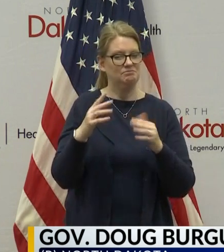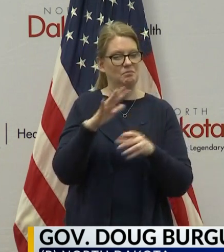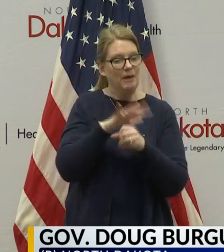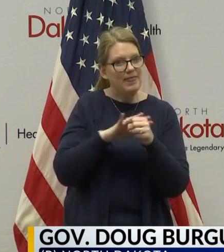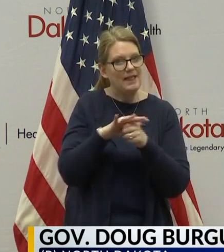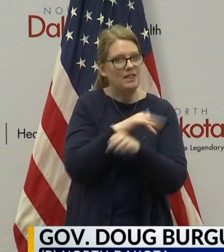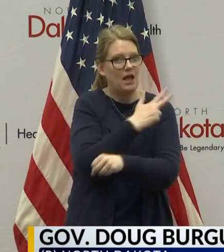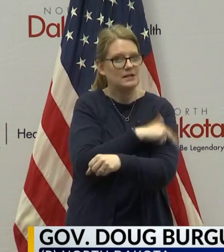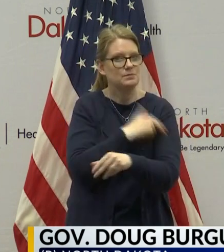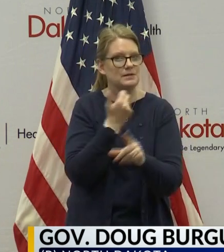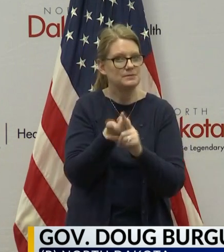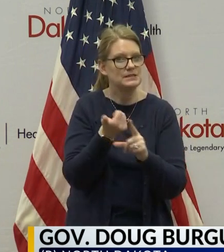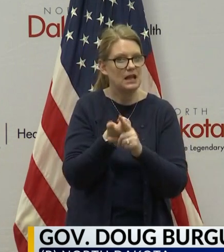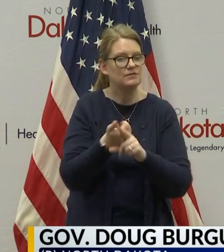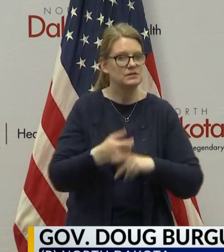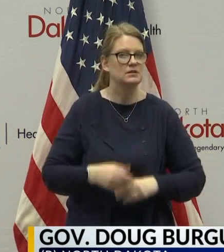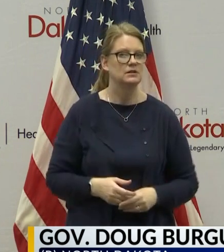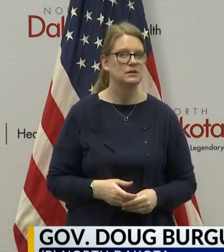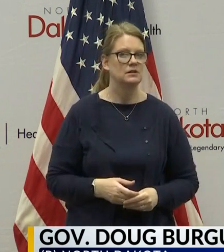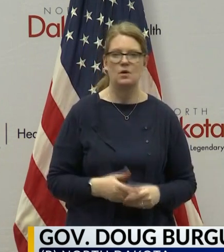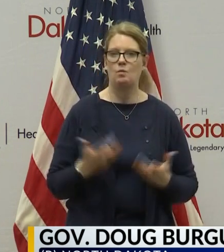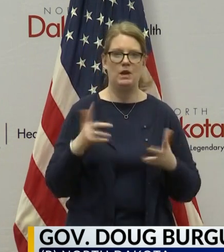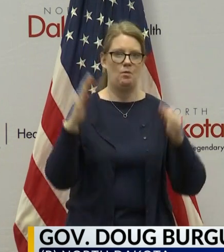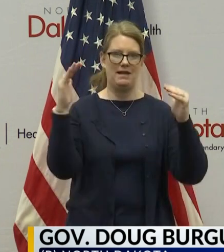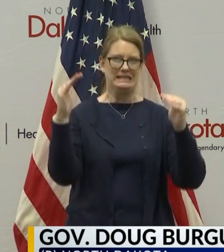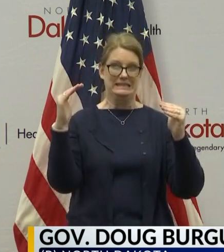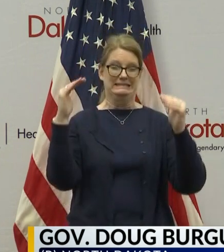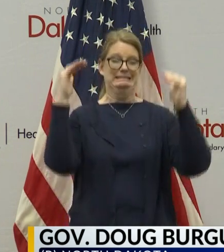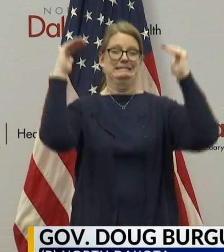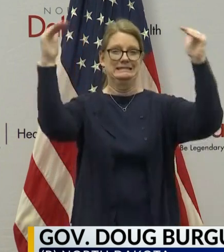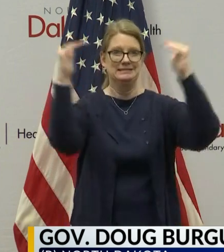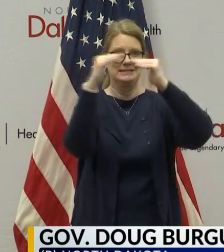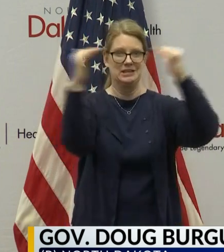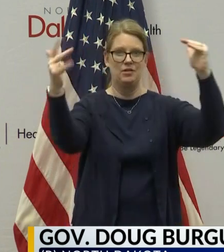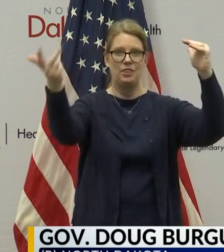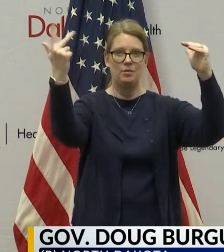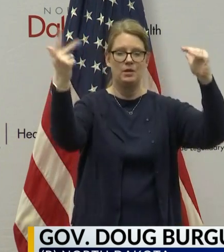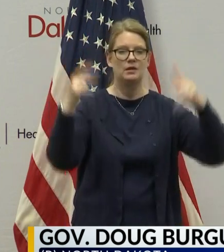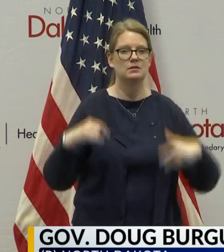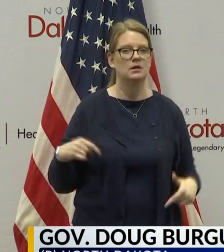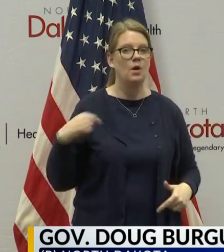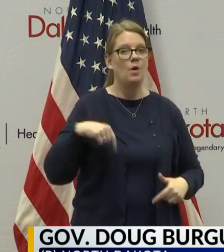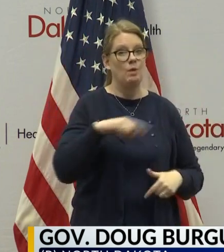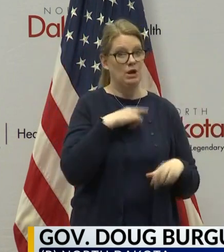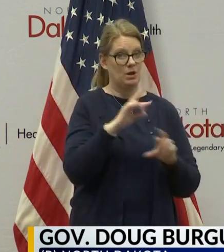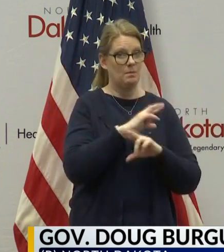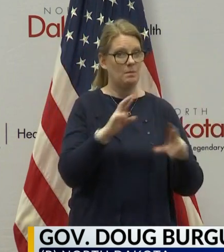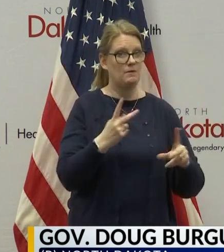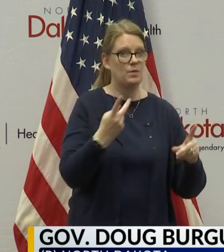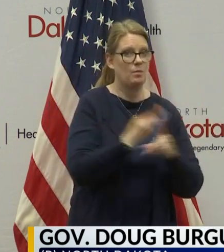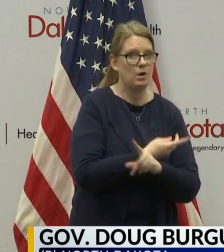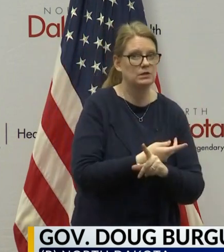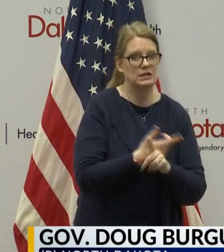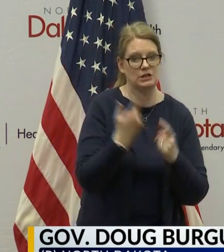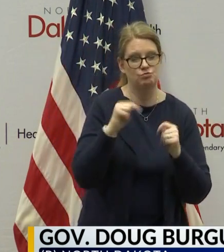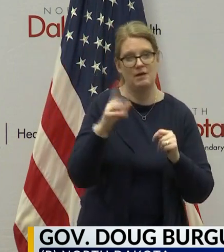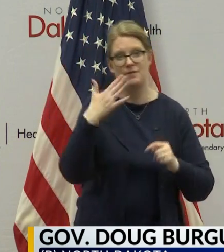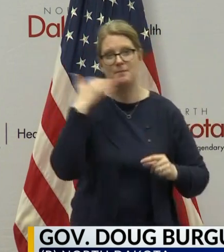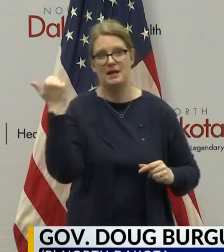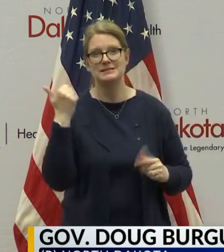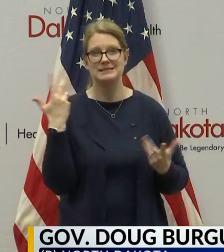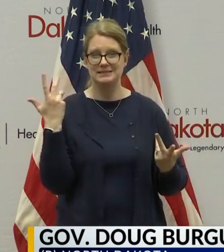we should have enough. So we never have to get there, but we'd said at day one, we're going to prepare for the worst and execute for the best.